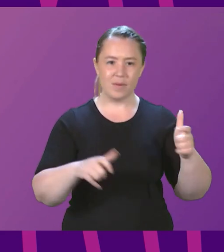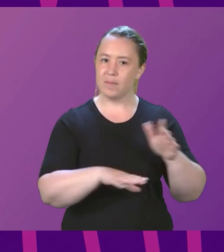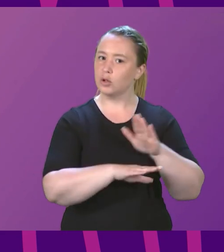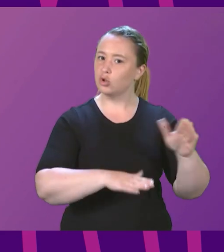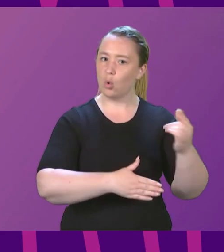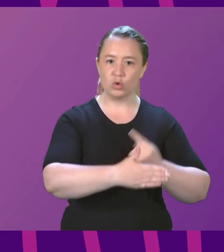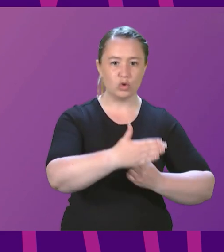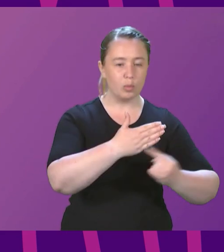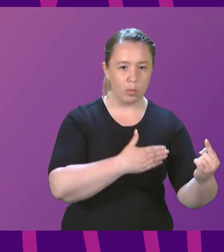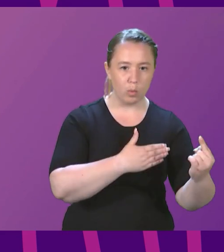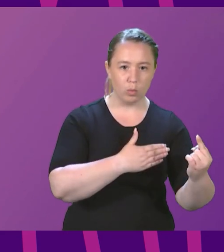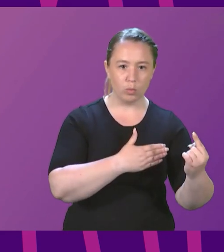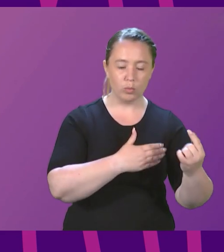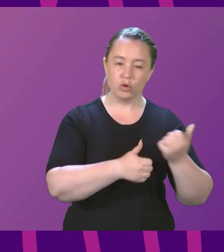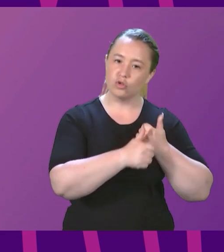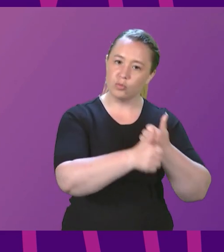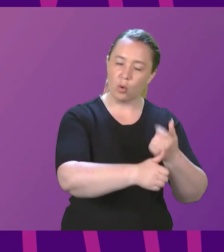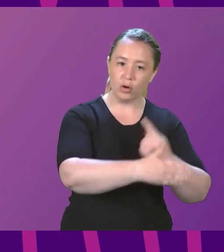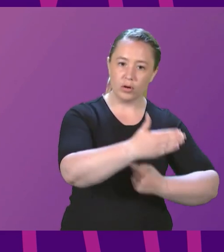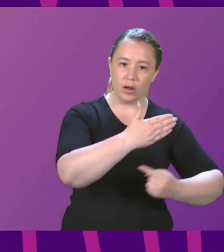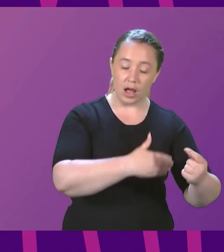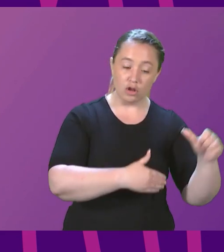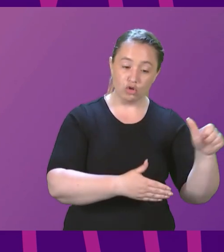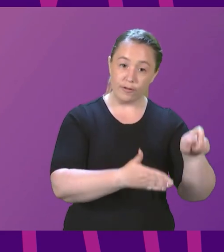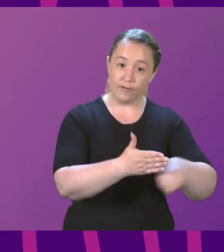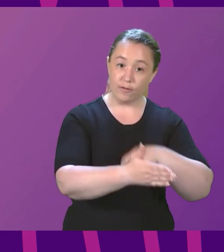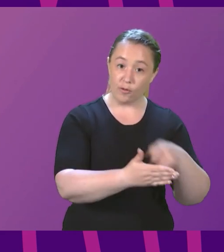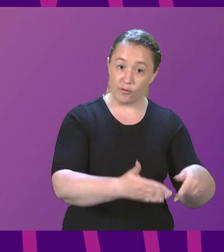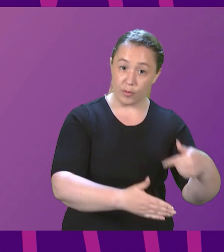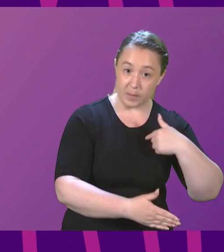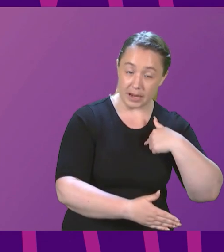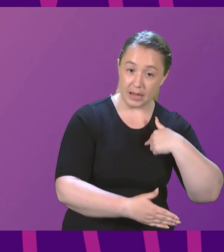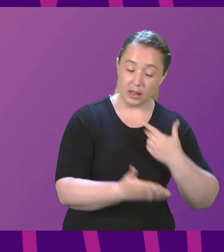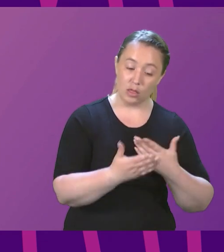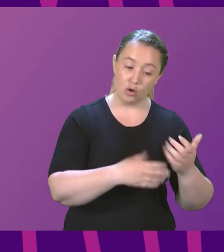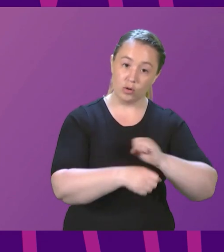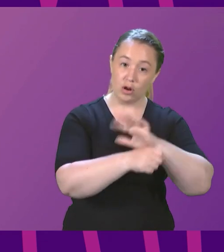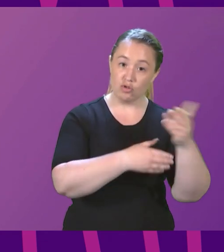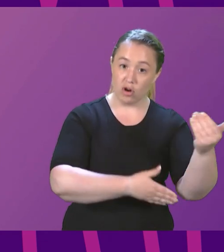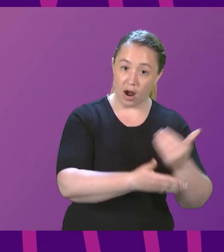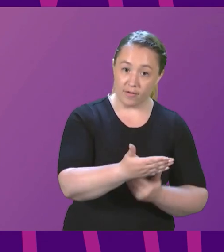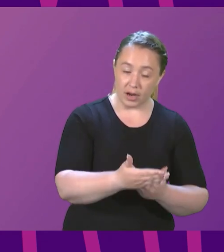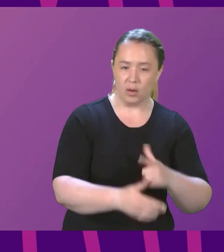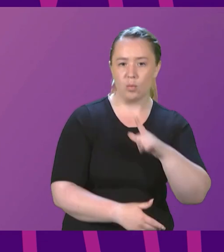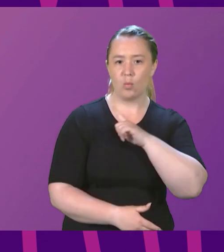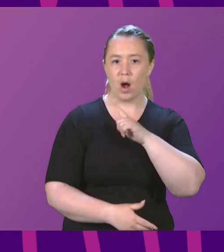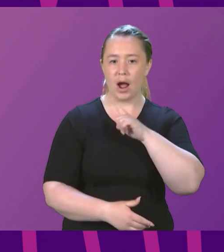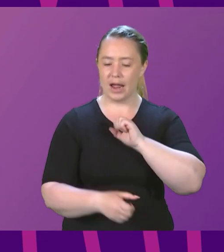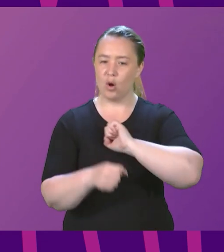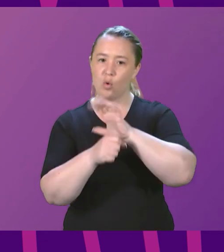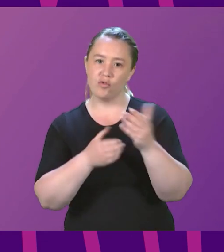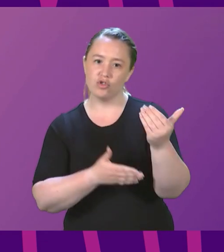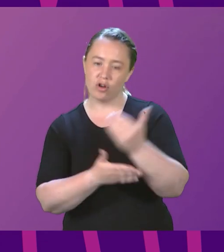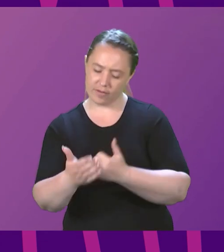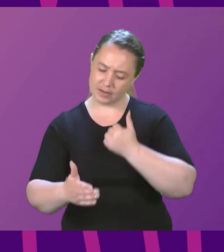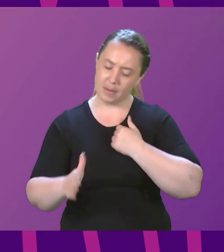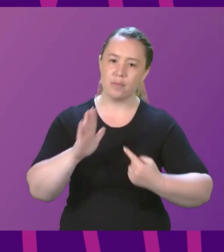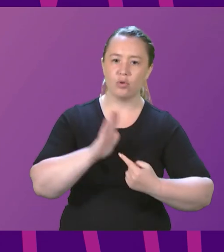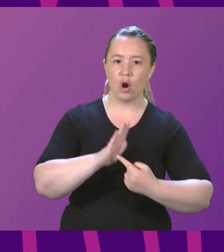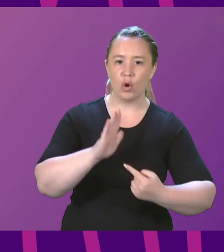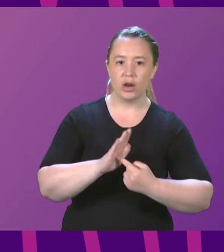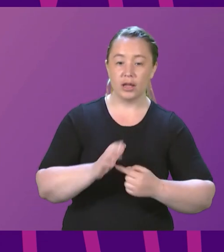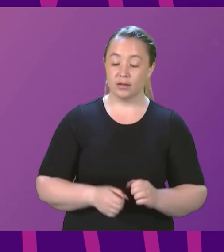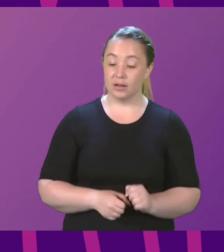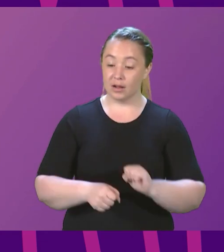through the recovery should vote for her, safe in the knowledge that Covid recovery would be her priority. Covid